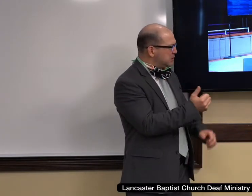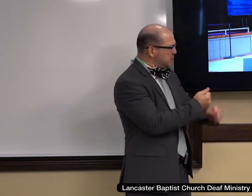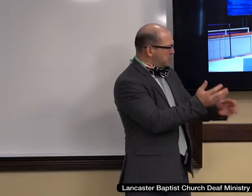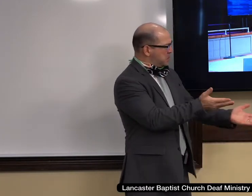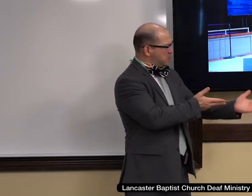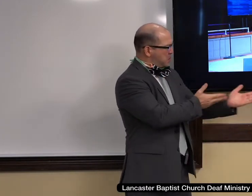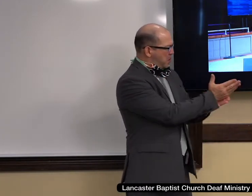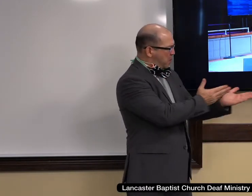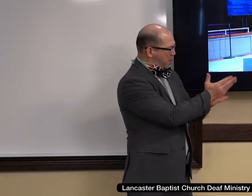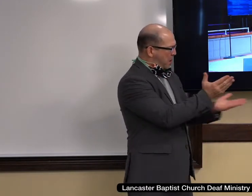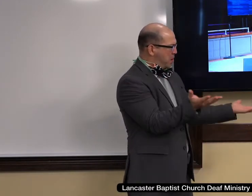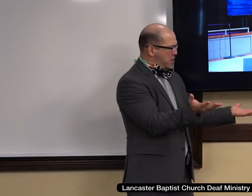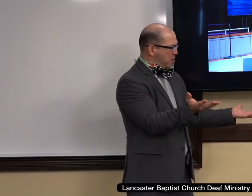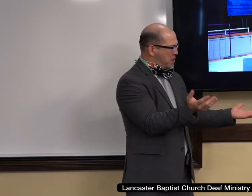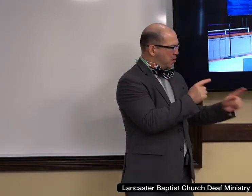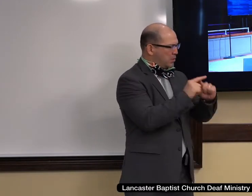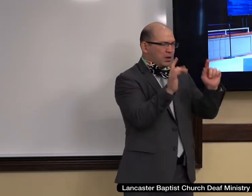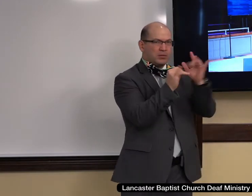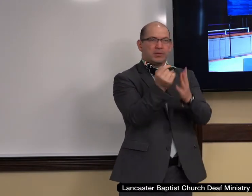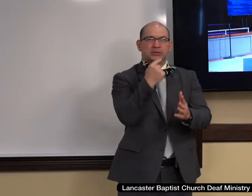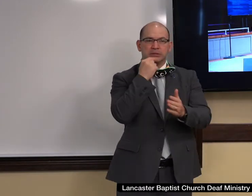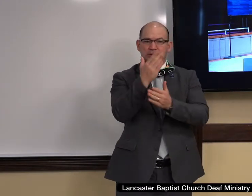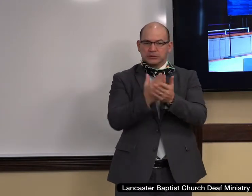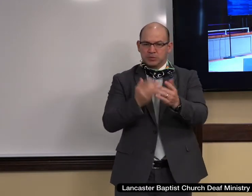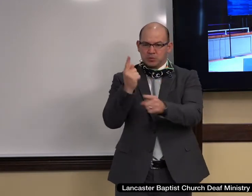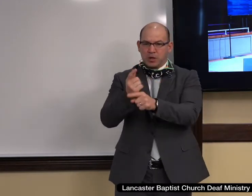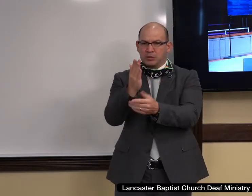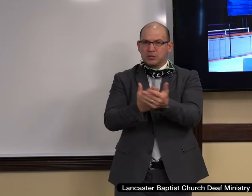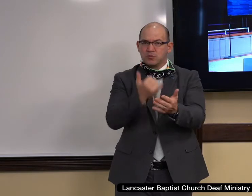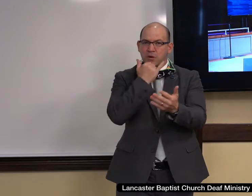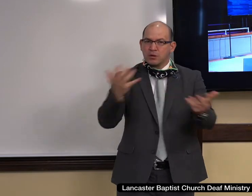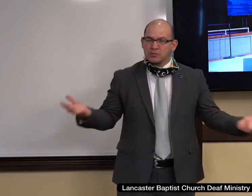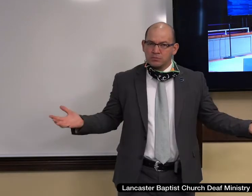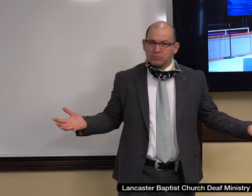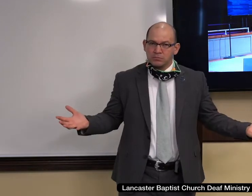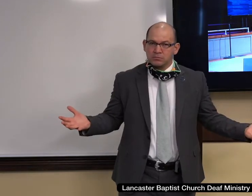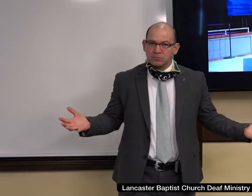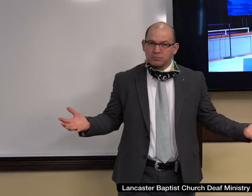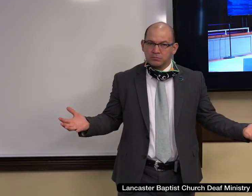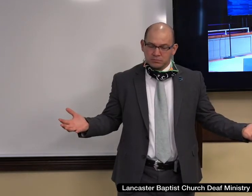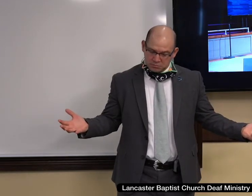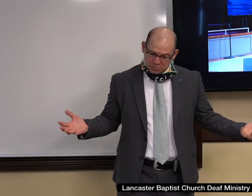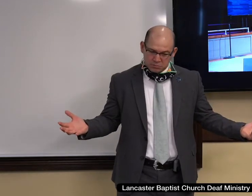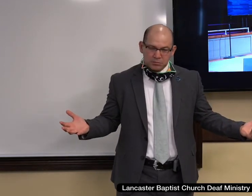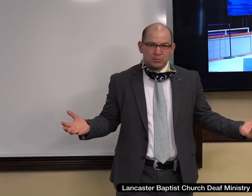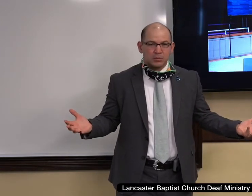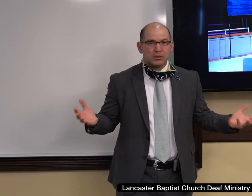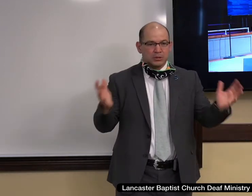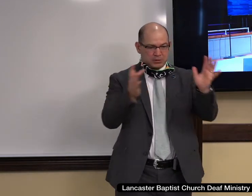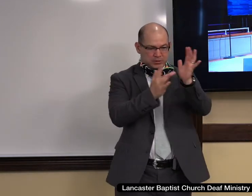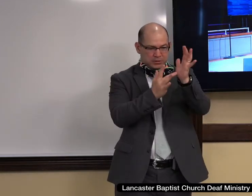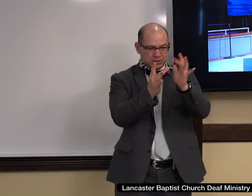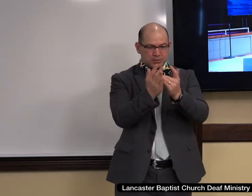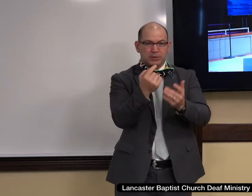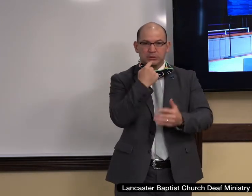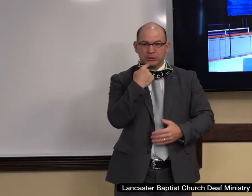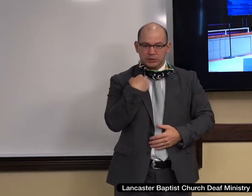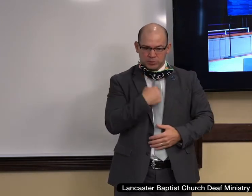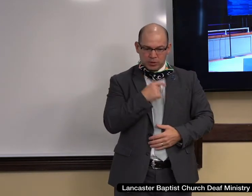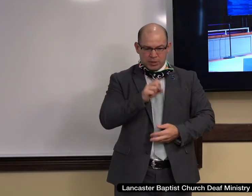at work and the children at school and, and on and on and on through our society is that we must, uh, not only tolerate, we must